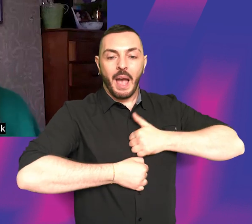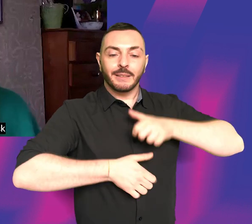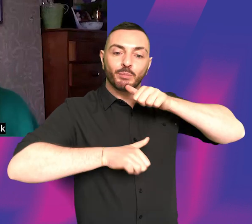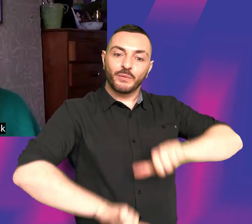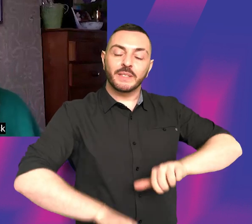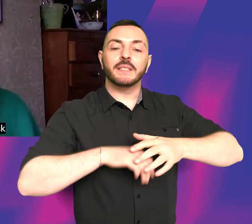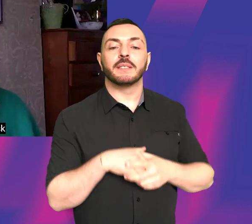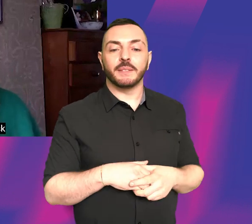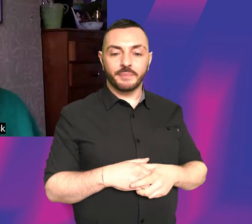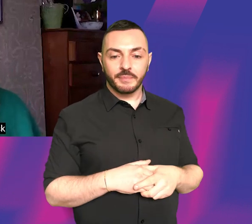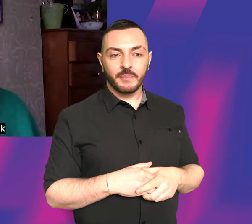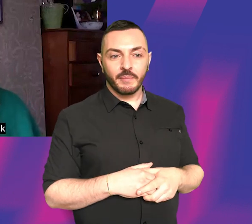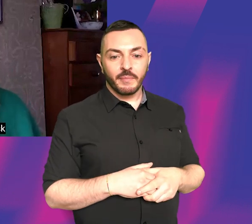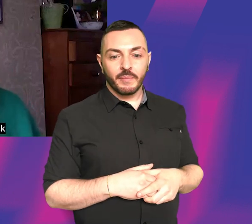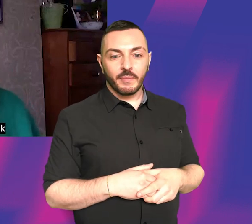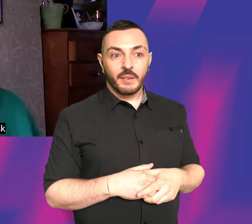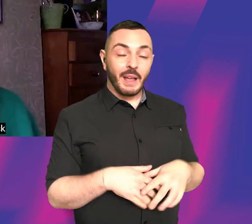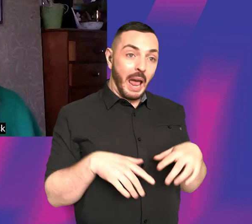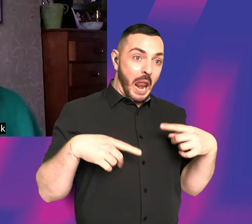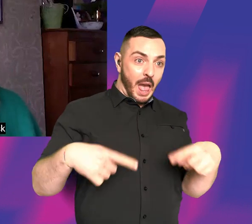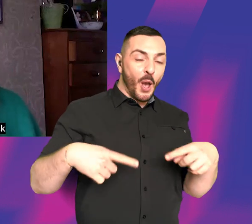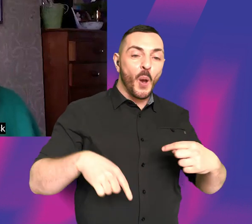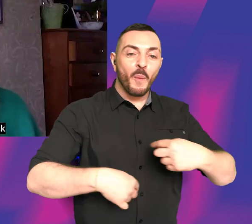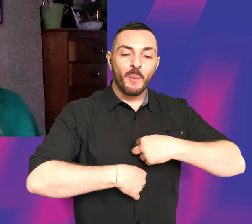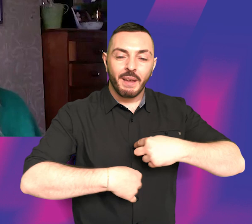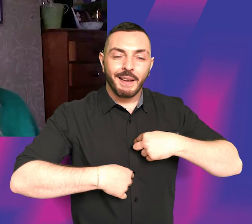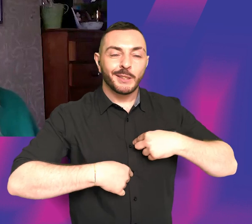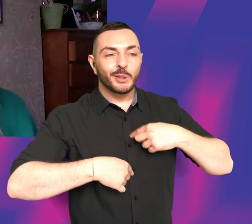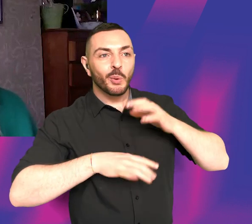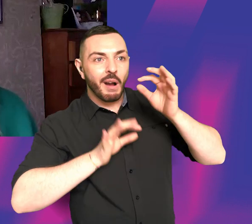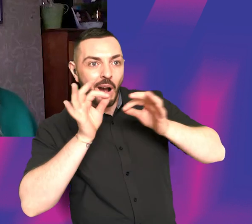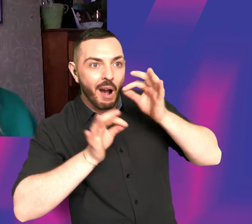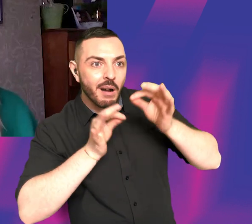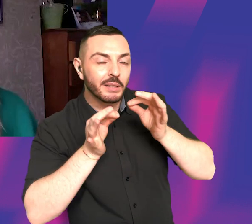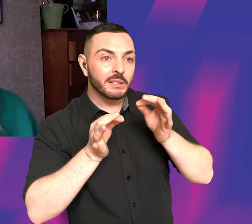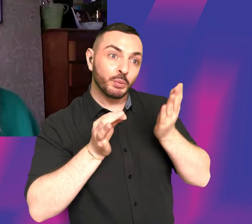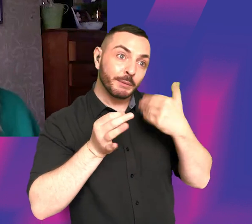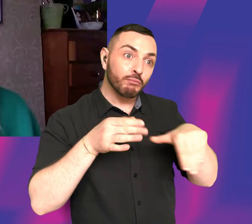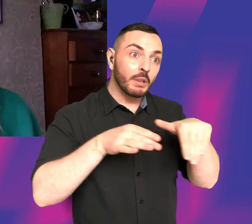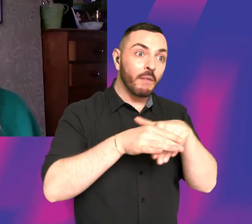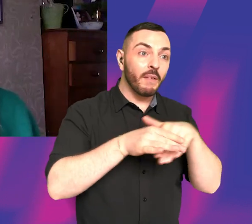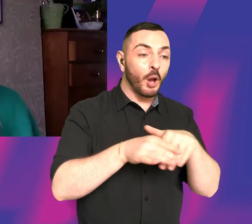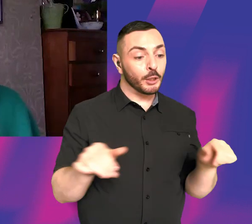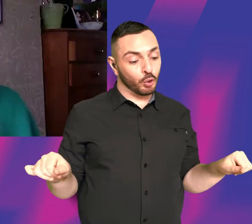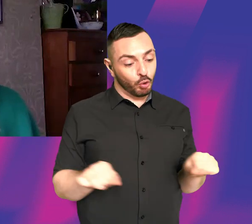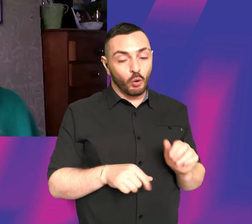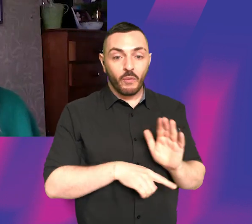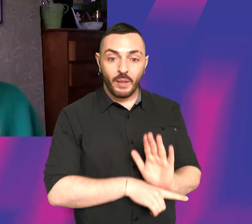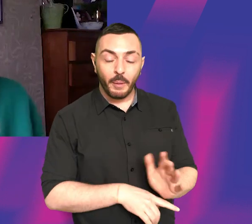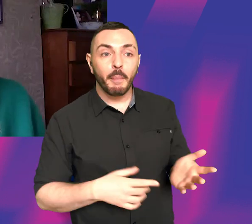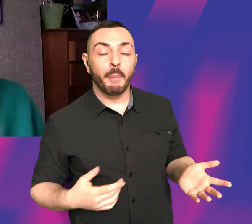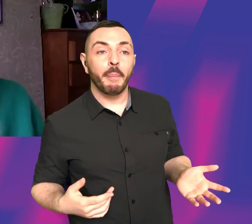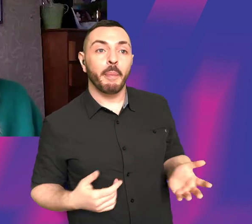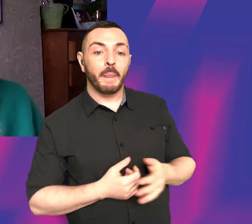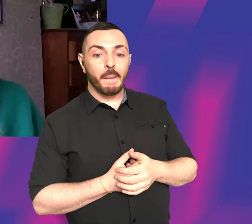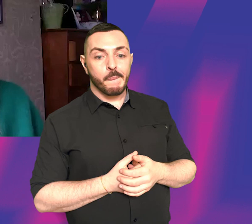you know, as I said, that also enabled me to ask those people to be involved in making a short film, because even a short film,